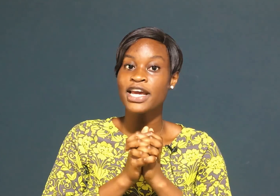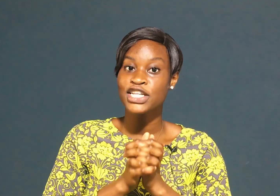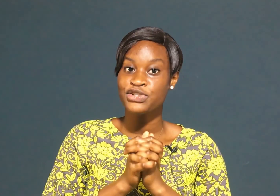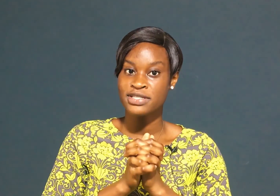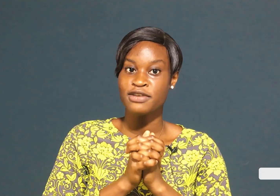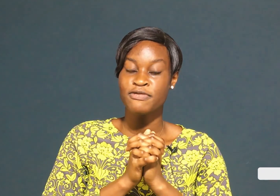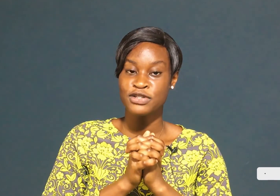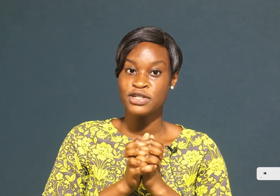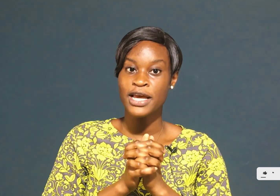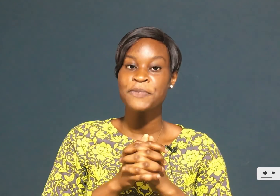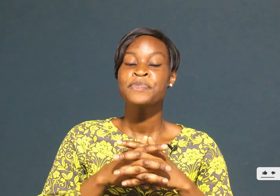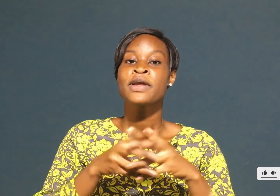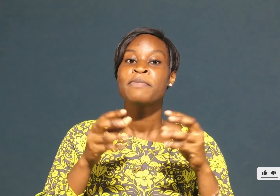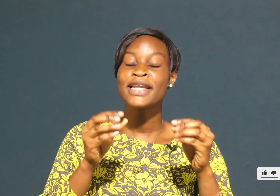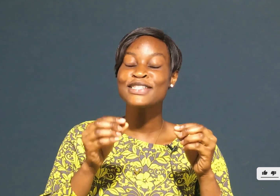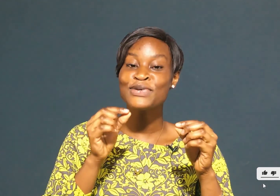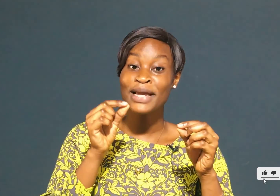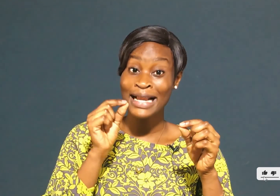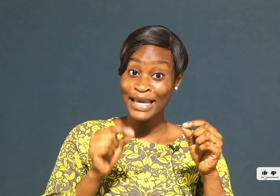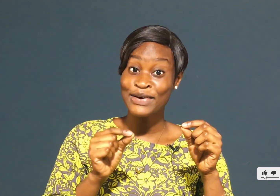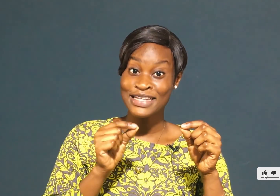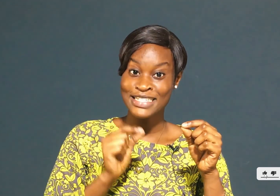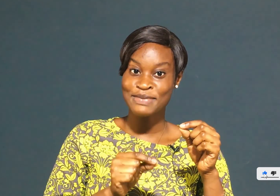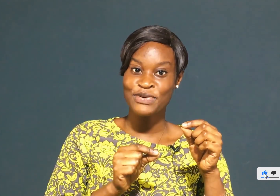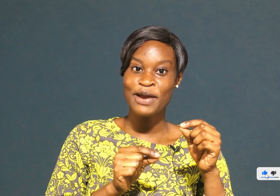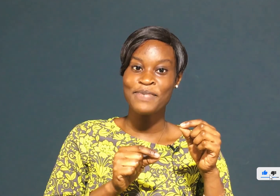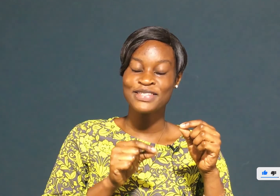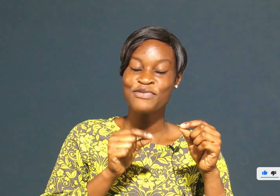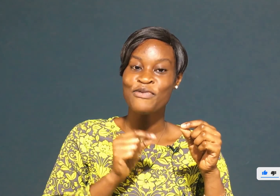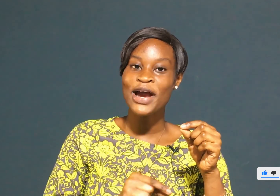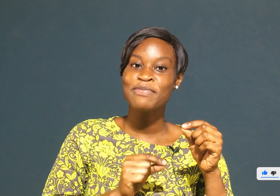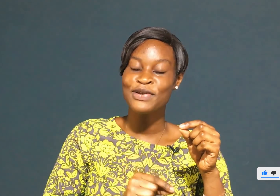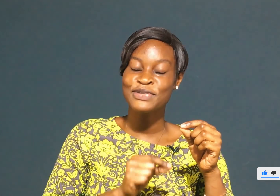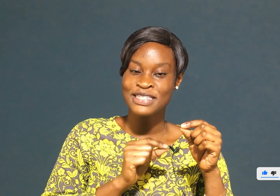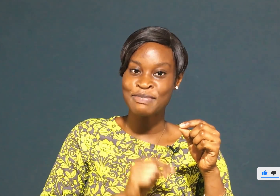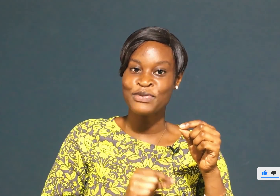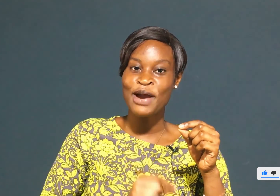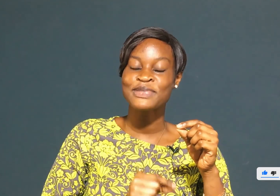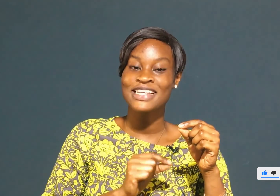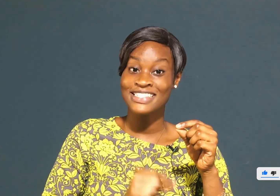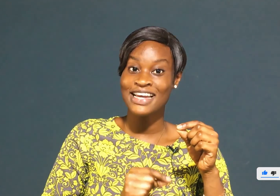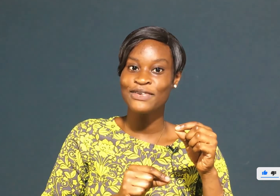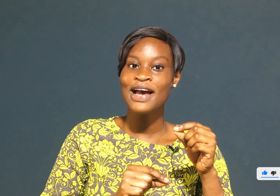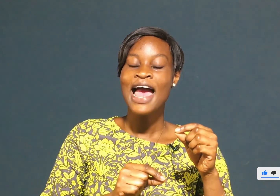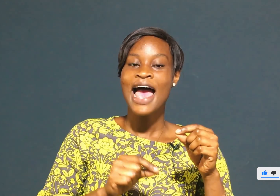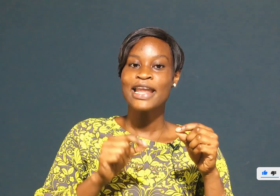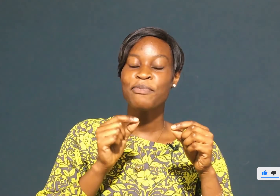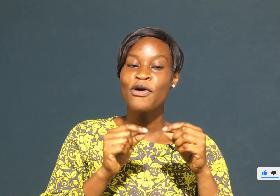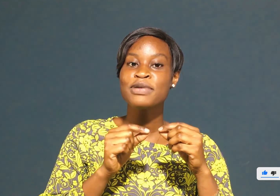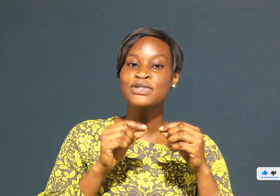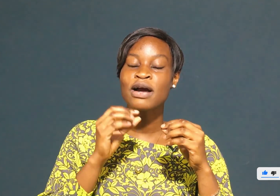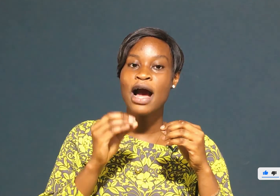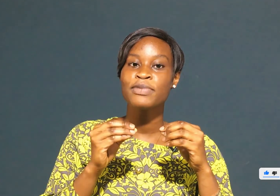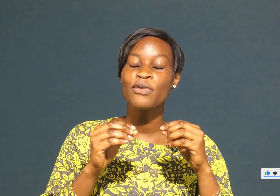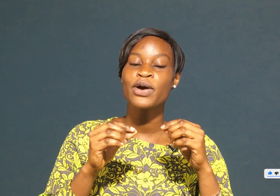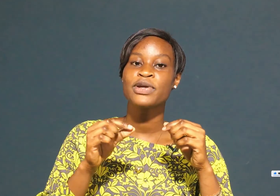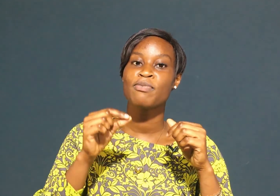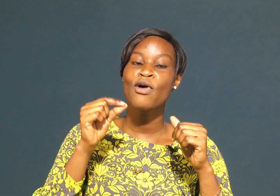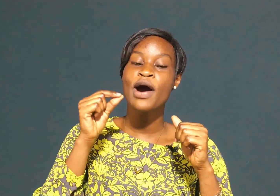interesting for today please do click on the subscribe button right below to subscribe to the channel and i promise to come your way with more